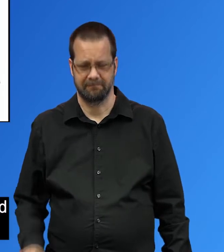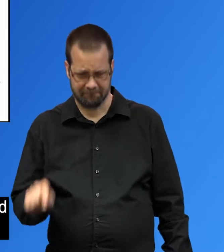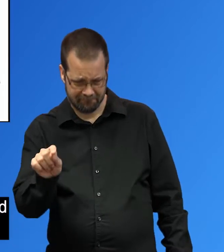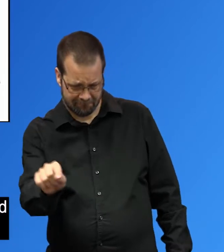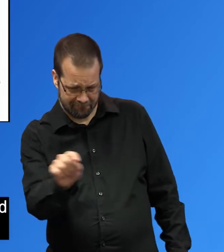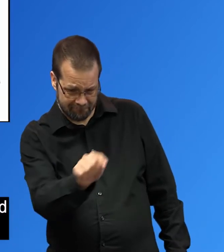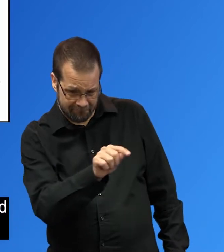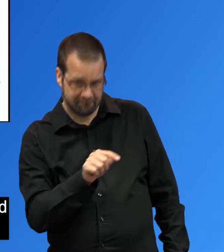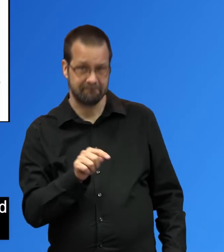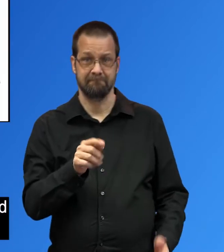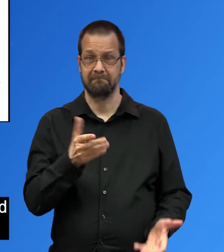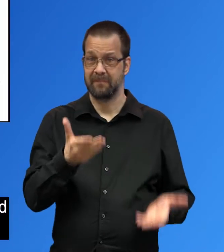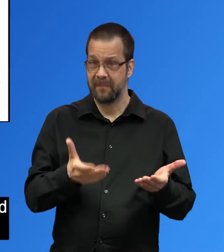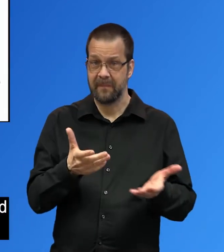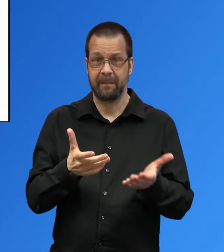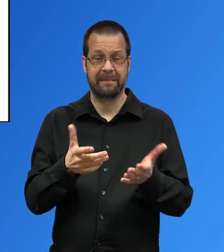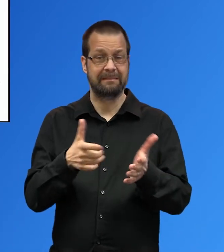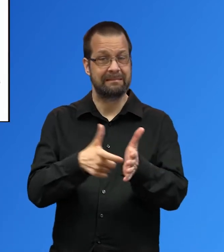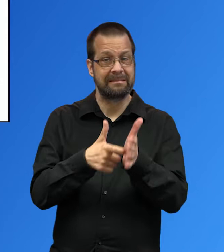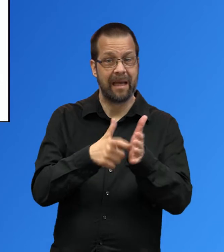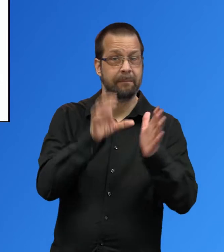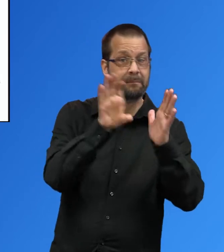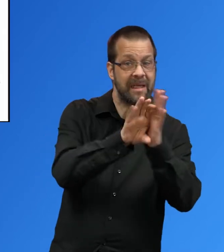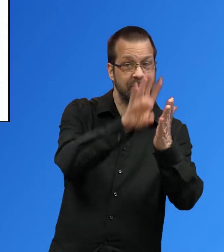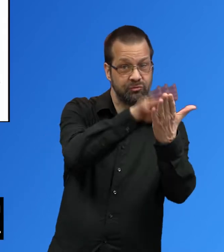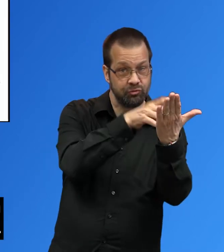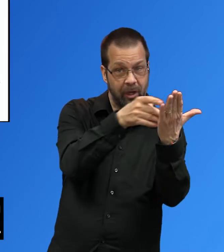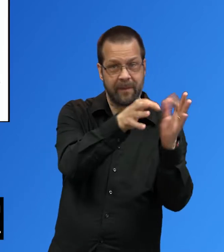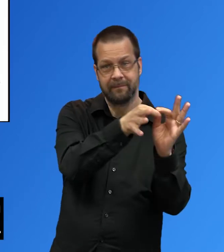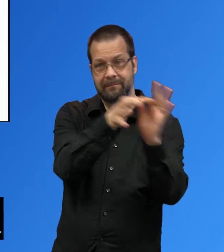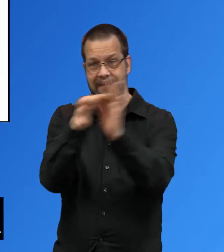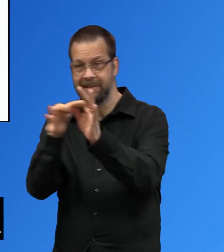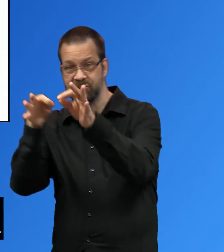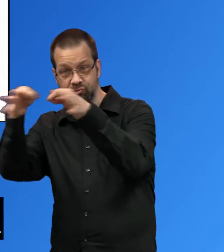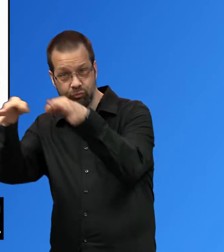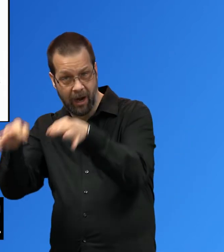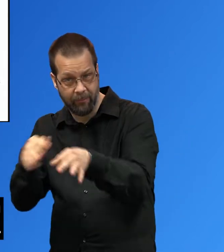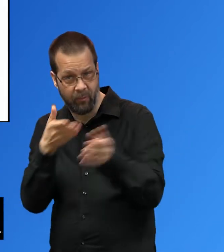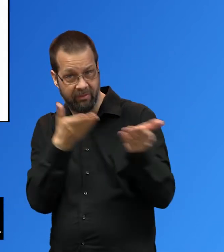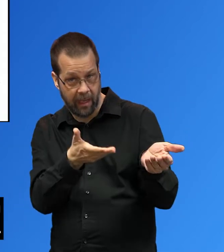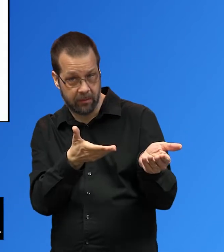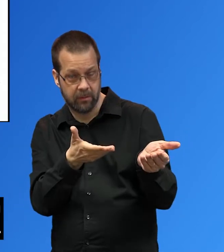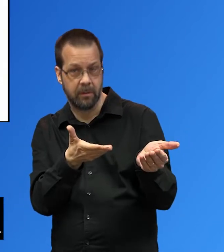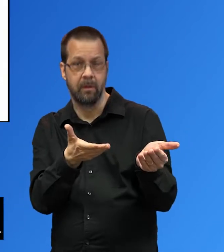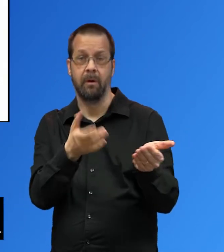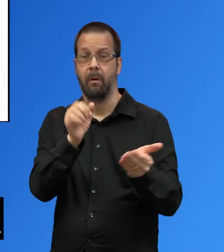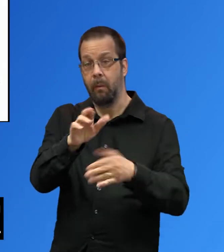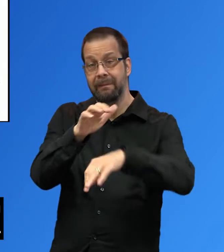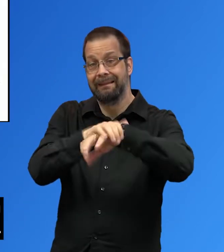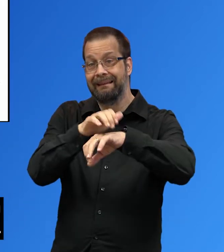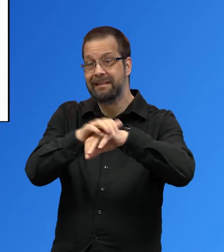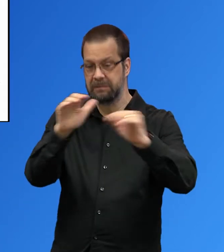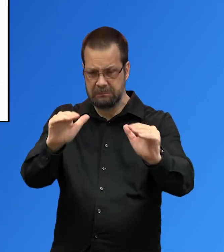Other participants may need descriptions of images, charts, and graphs, and others may need plain language or simplified text.